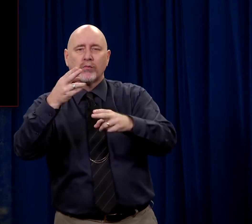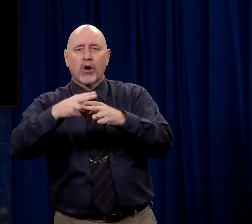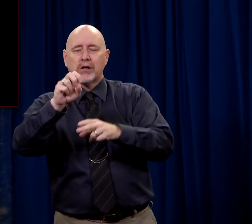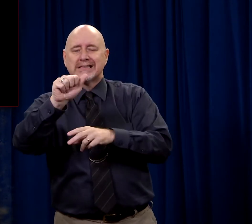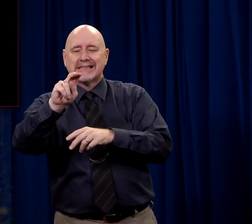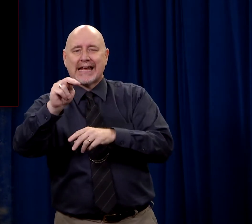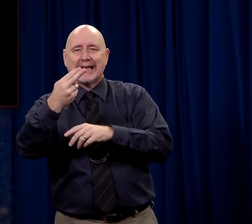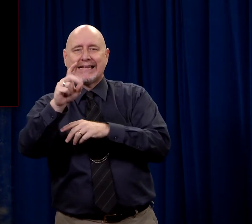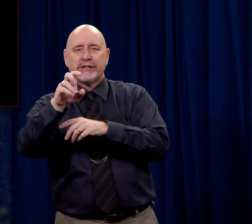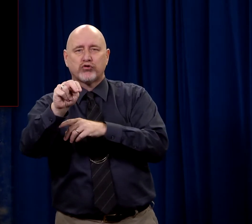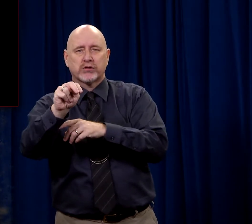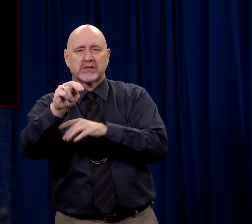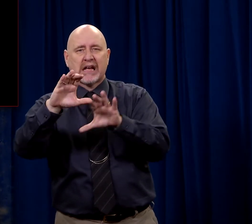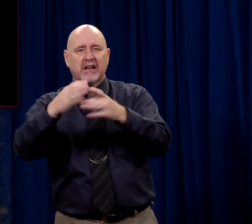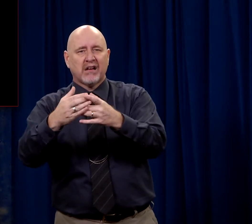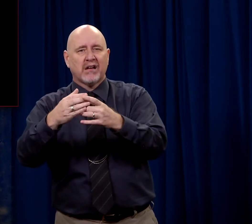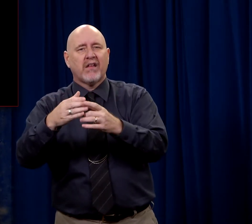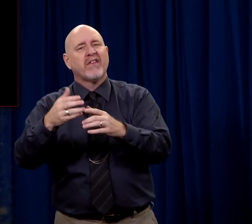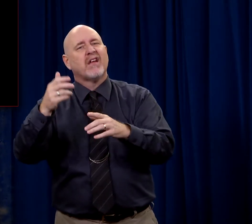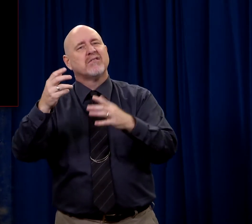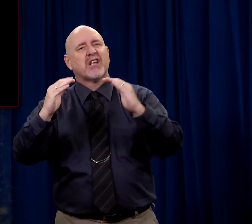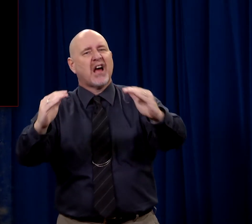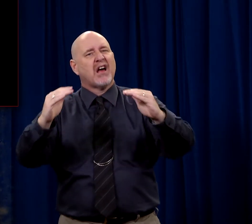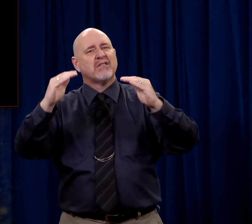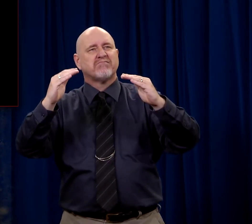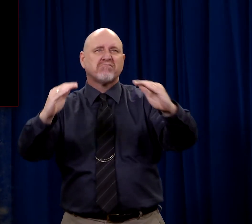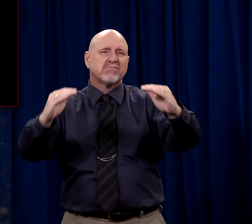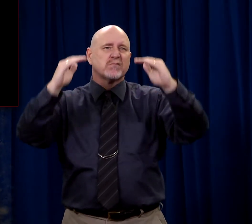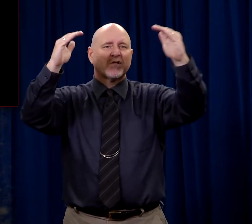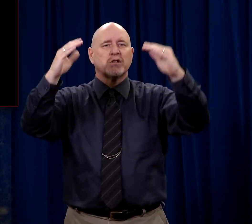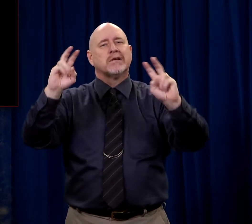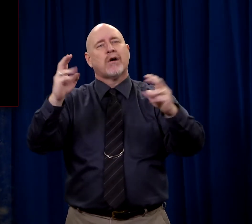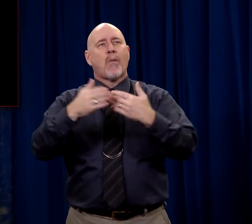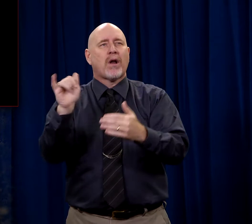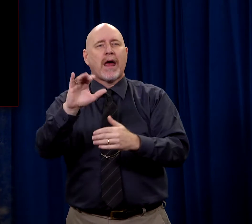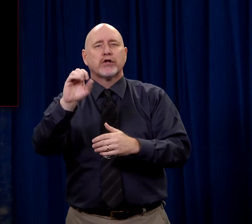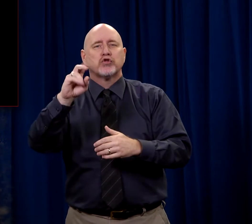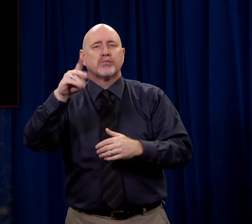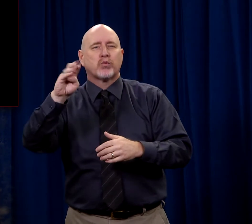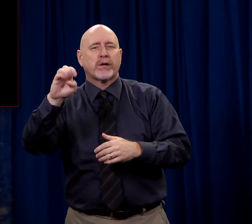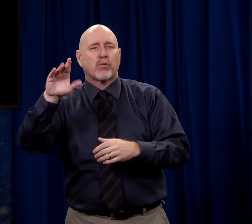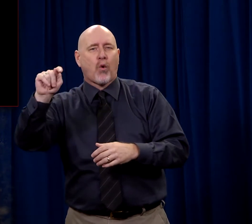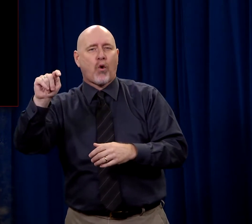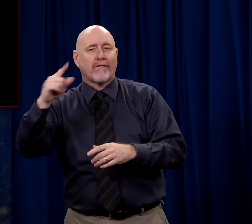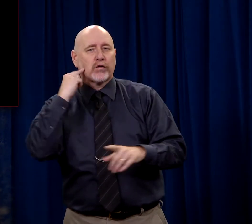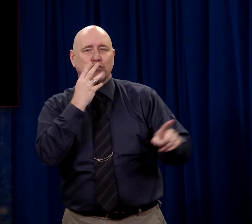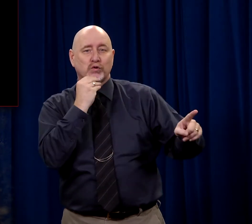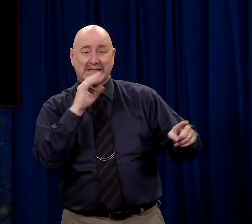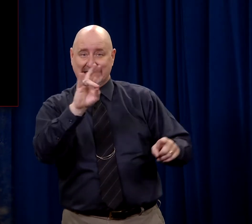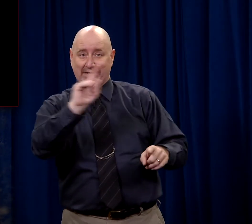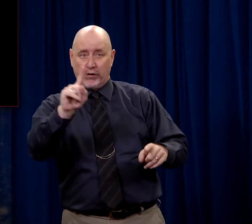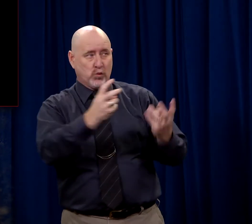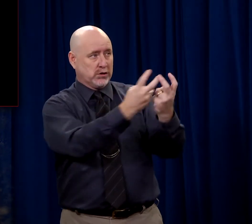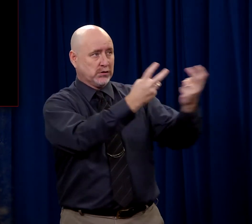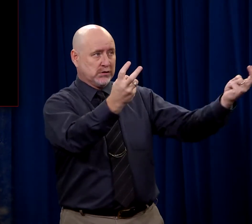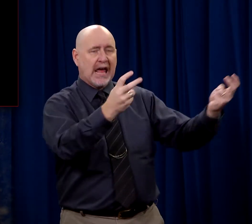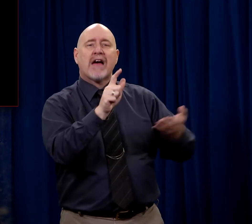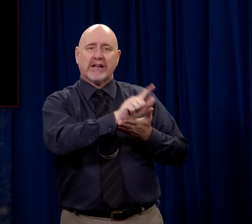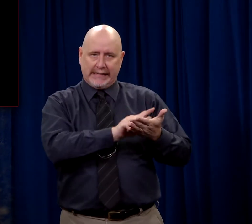Sanhedrin council. This is the high court of justice, the supreme court of the Jews. Seventy-one members. They have